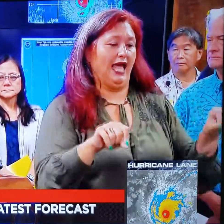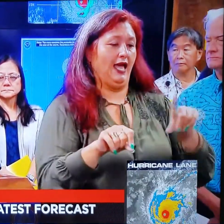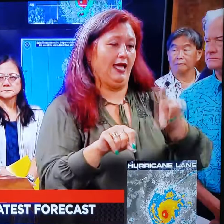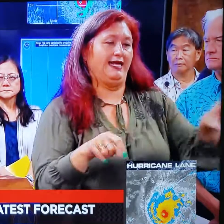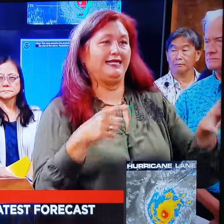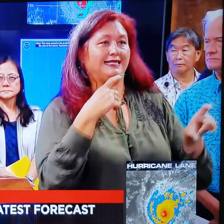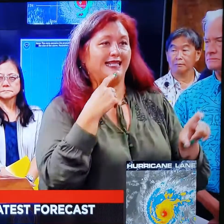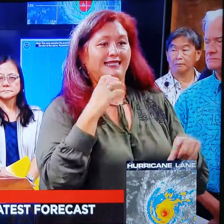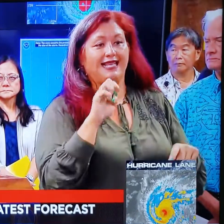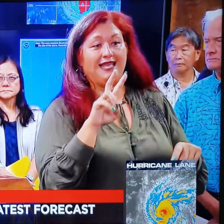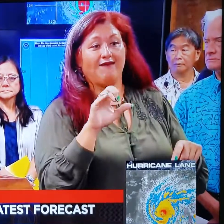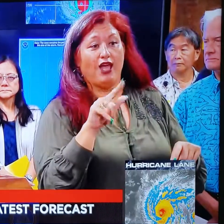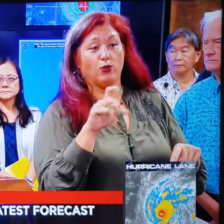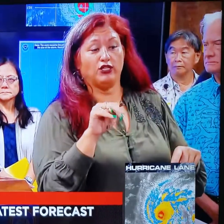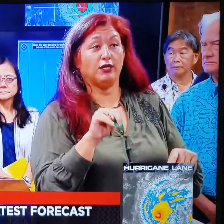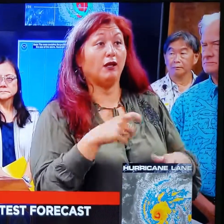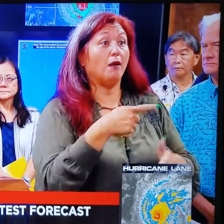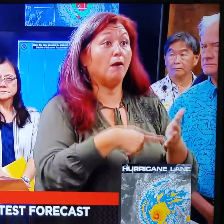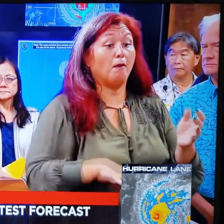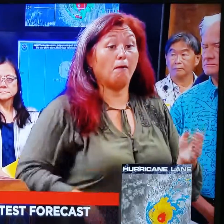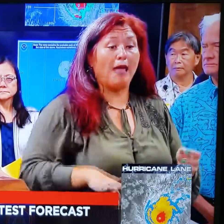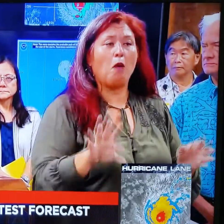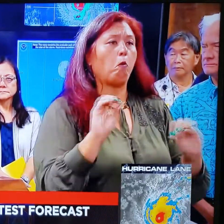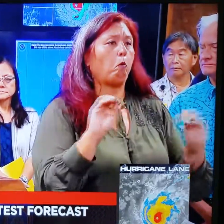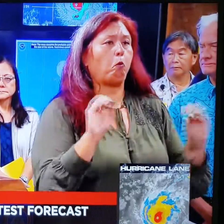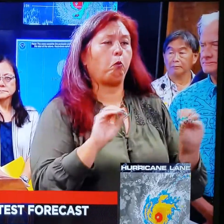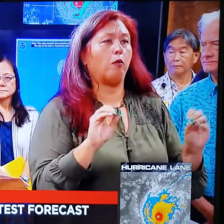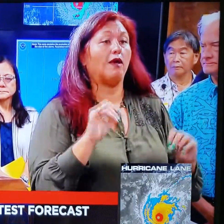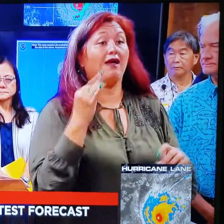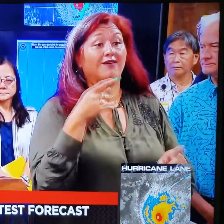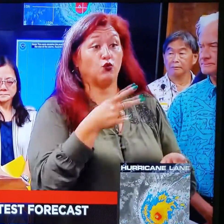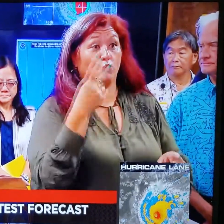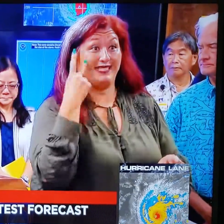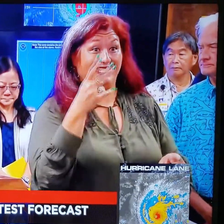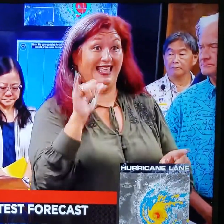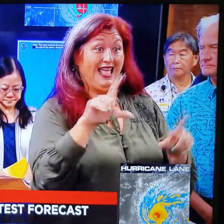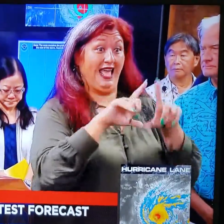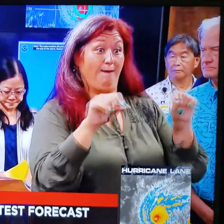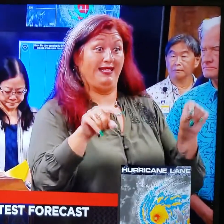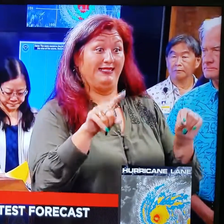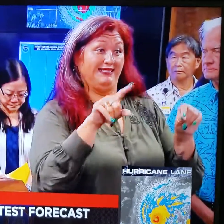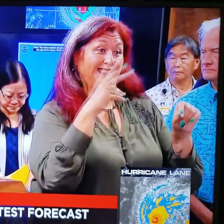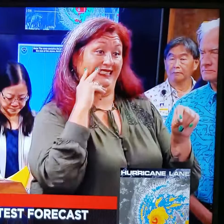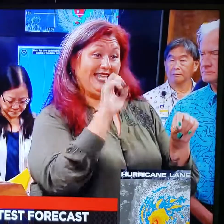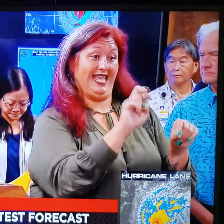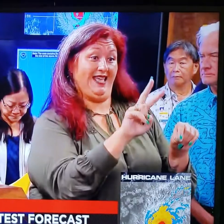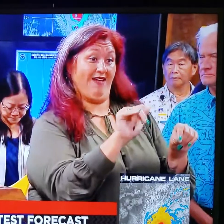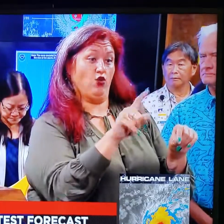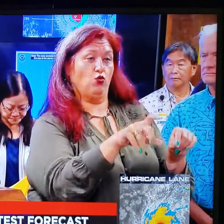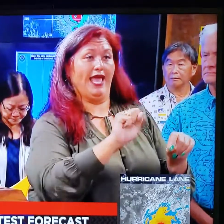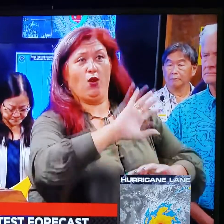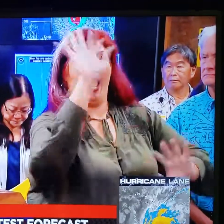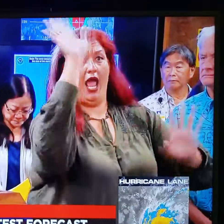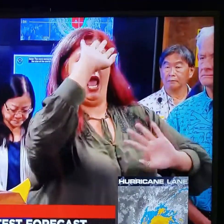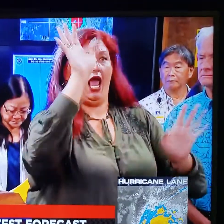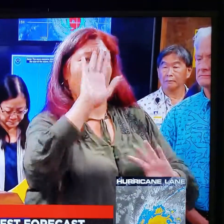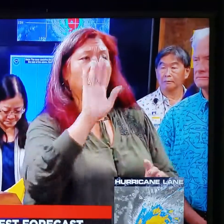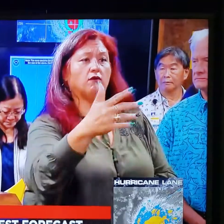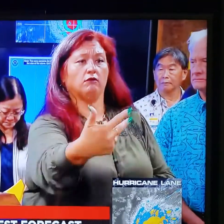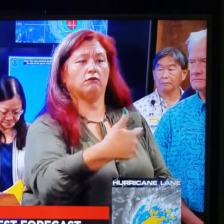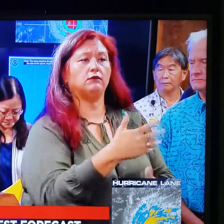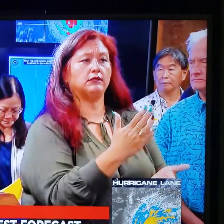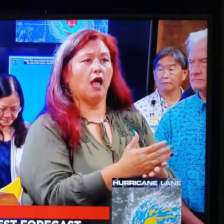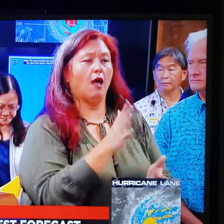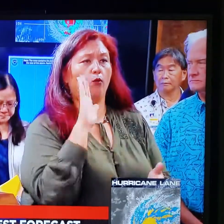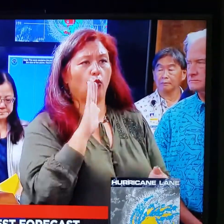evacuation. No fare will be required. People can, if they see one of these buses marked evacuation, they can wave the bus down and the bus